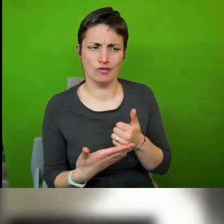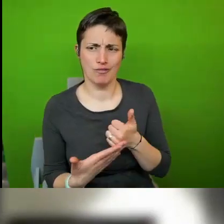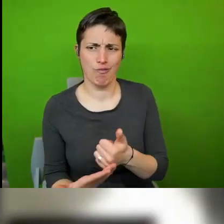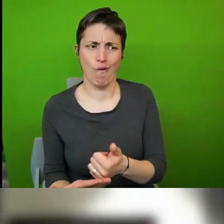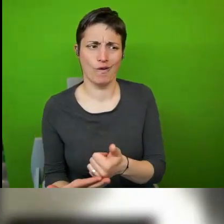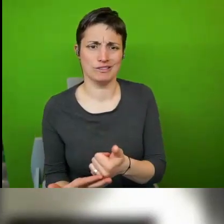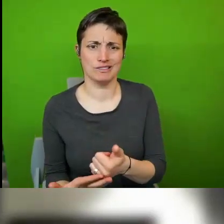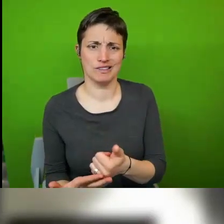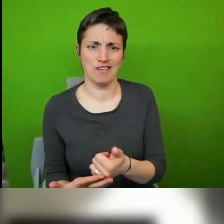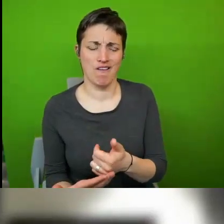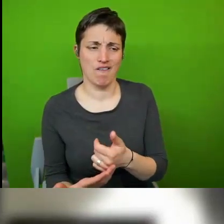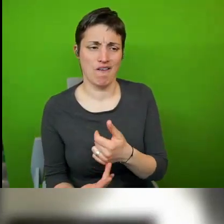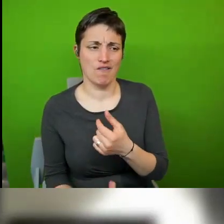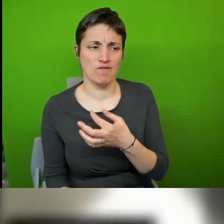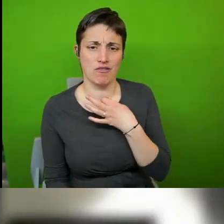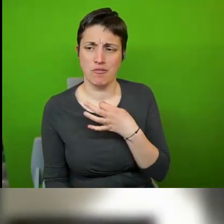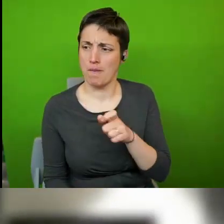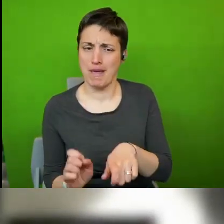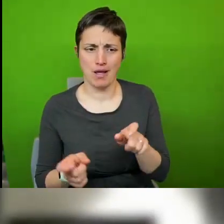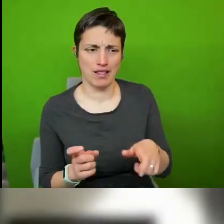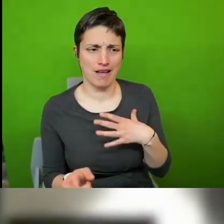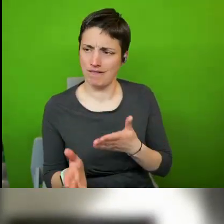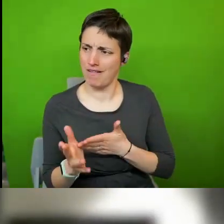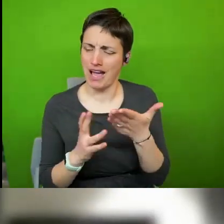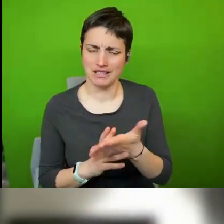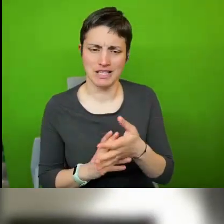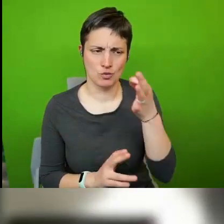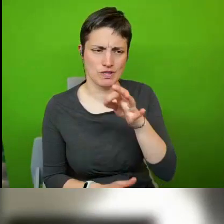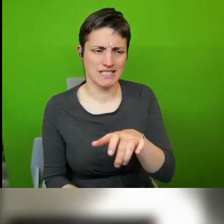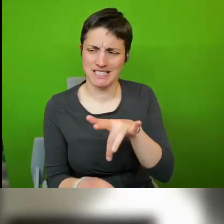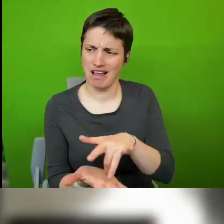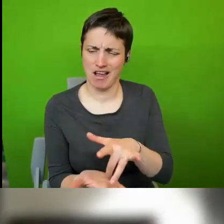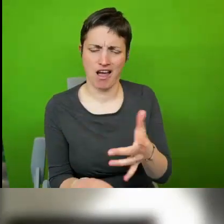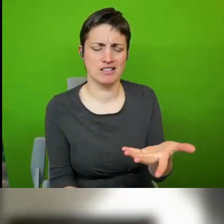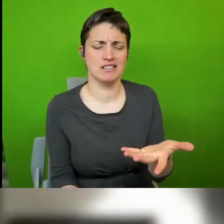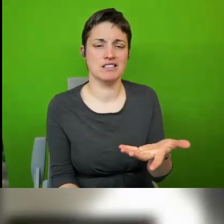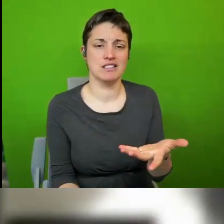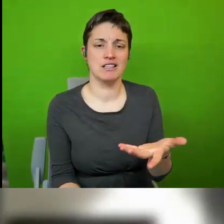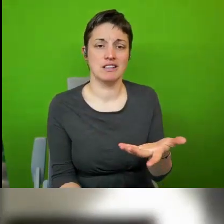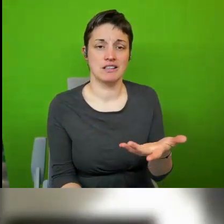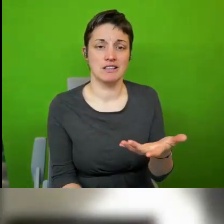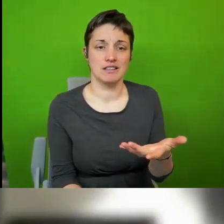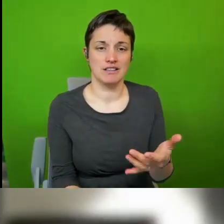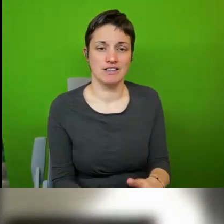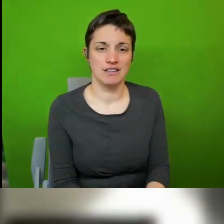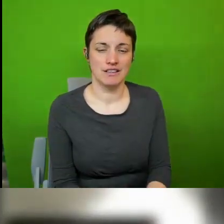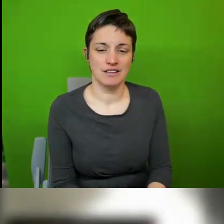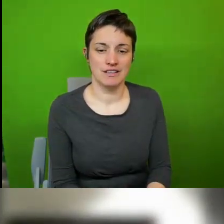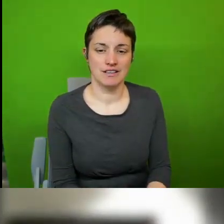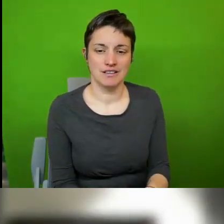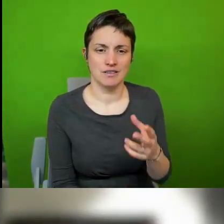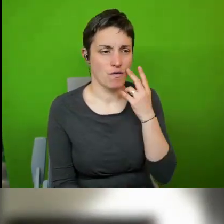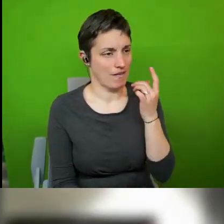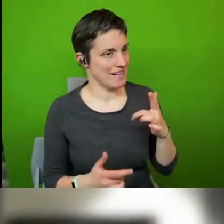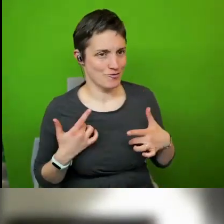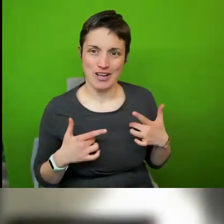vulnerable persons and and and have their access to the to the city center so i i find it i find it